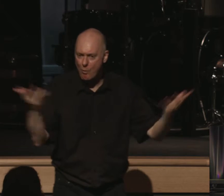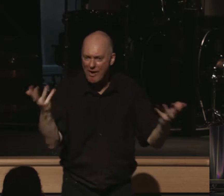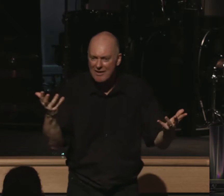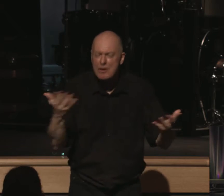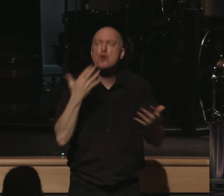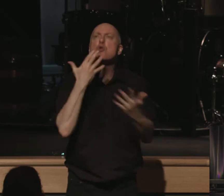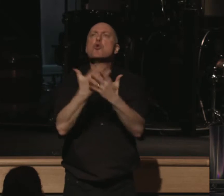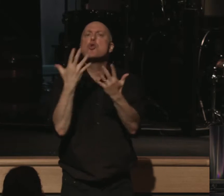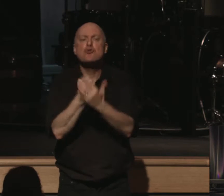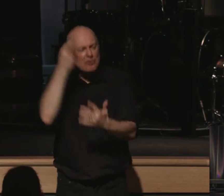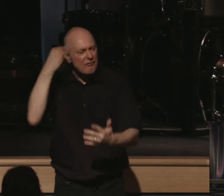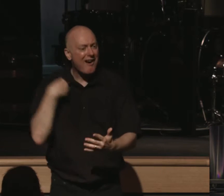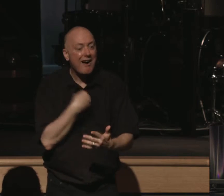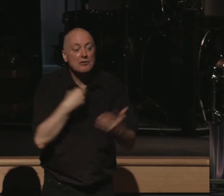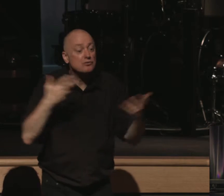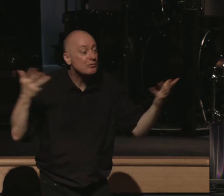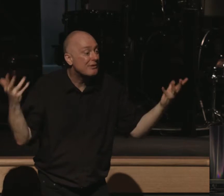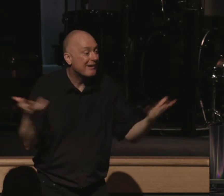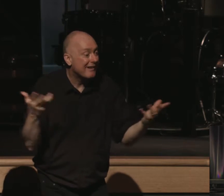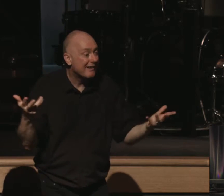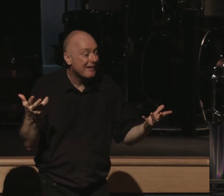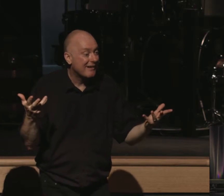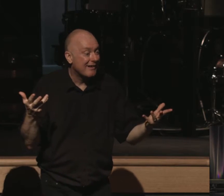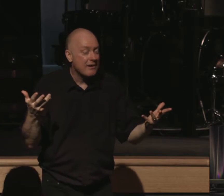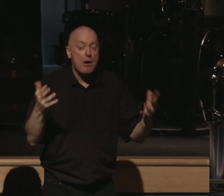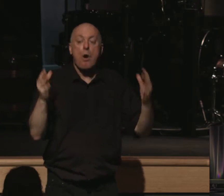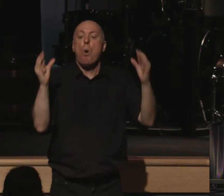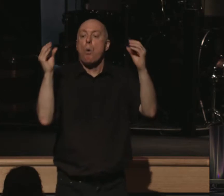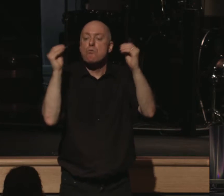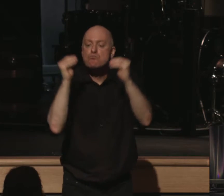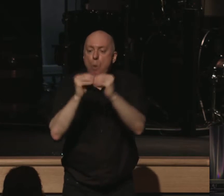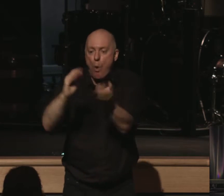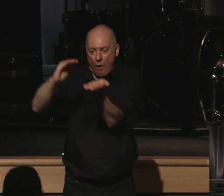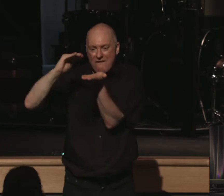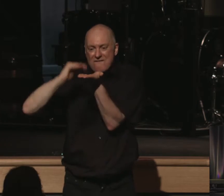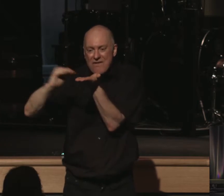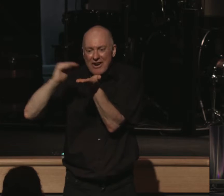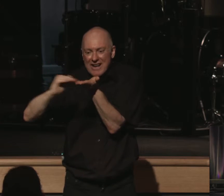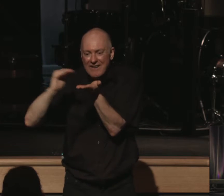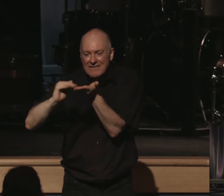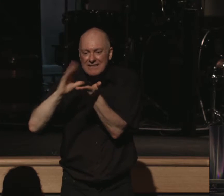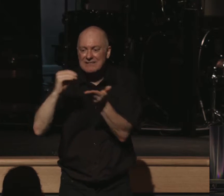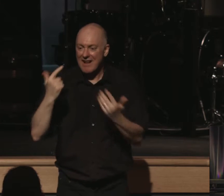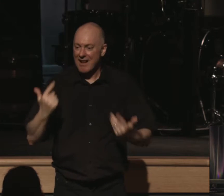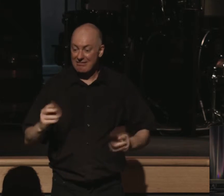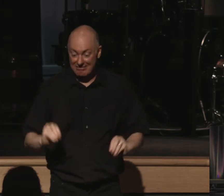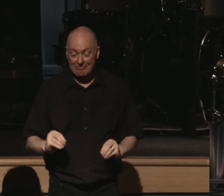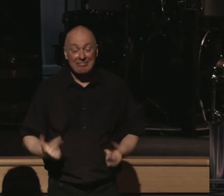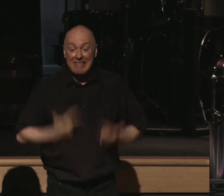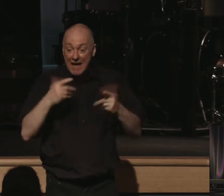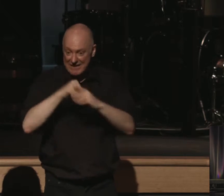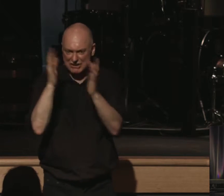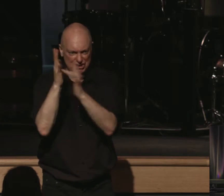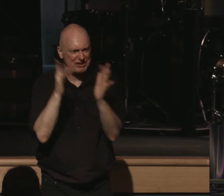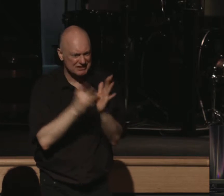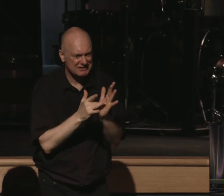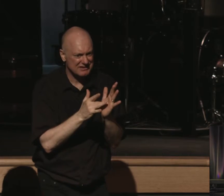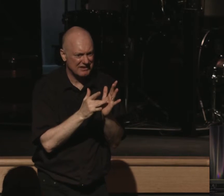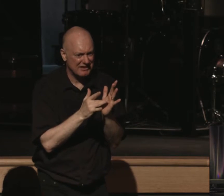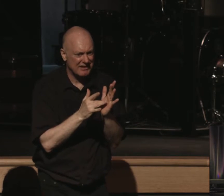the good news for us today is that there is more forgiveness and life in Jesus than